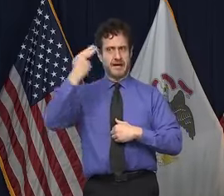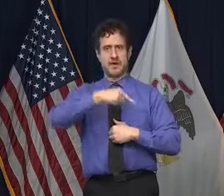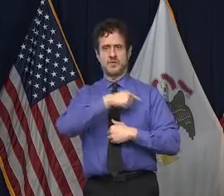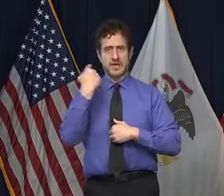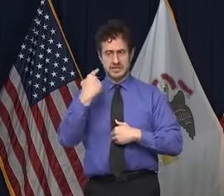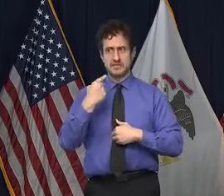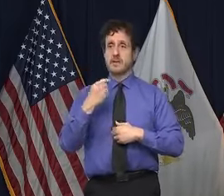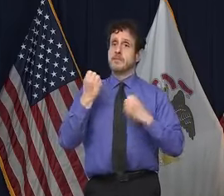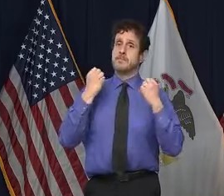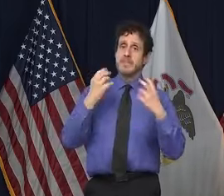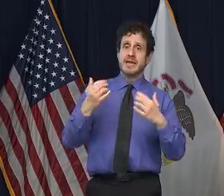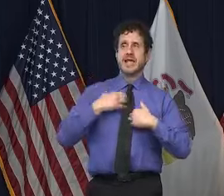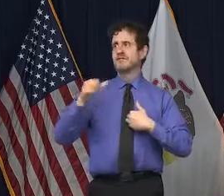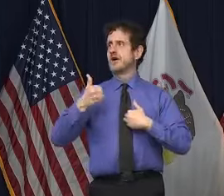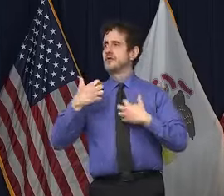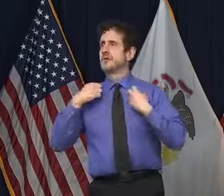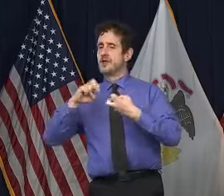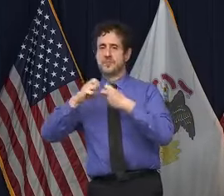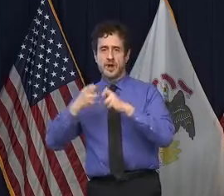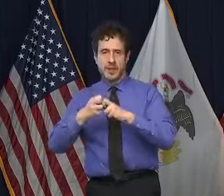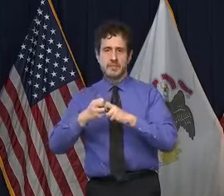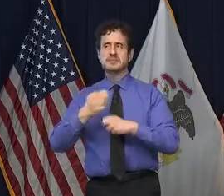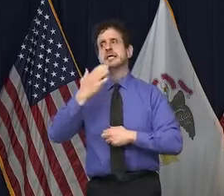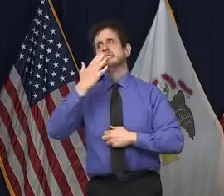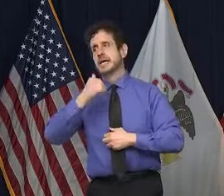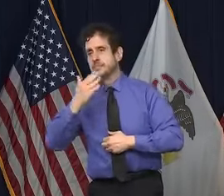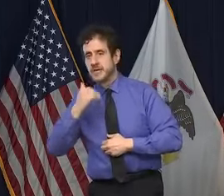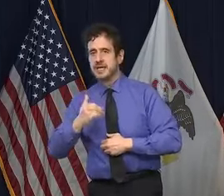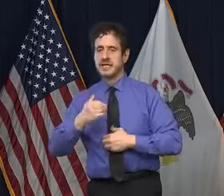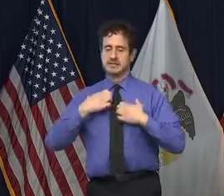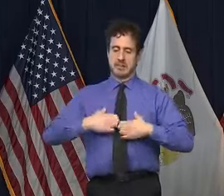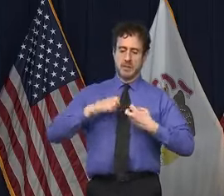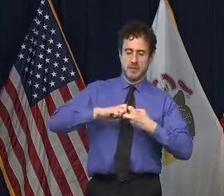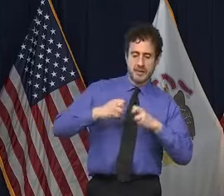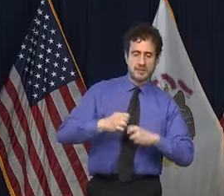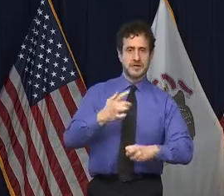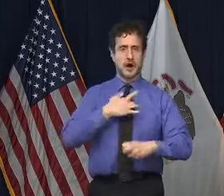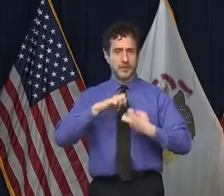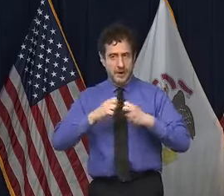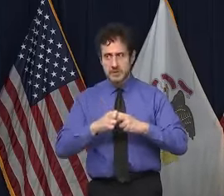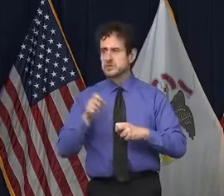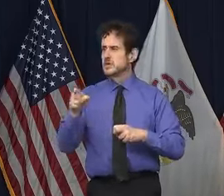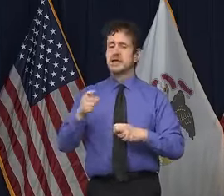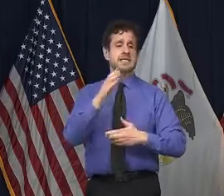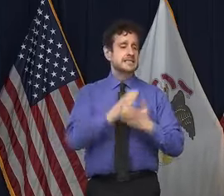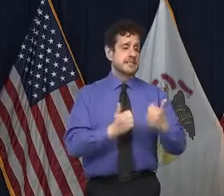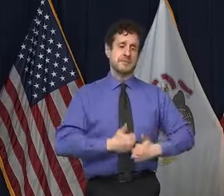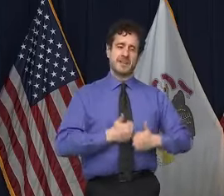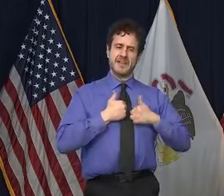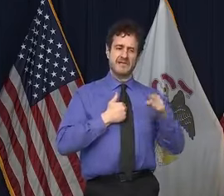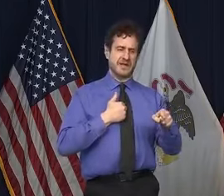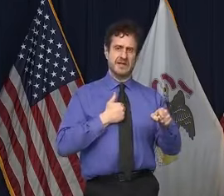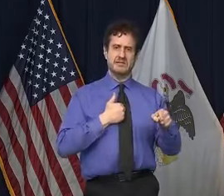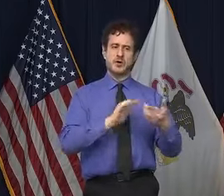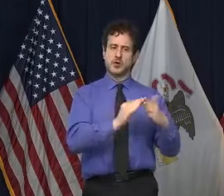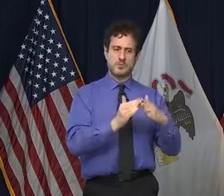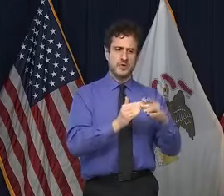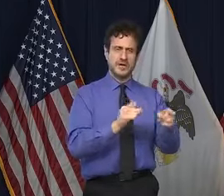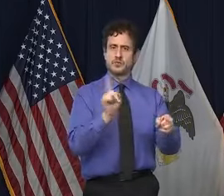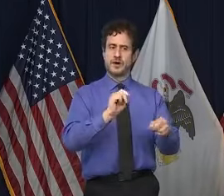comorbidities, you know, who are in communities that have been ill-affected because of the